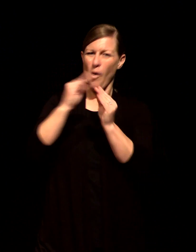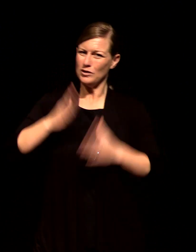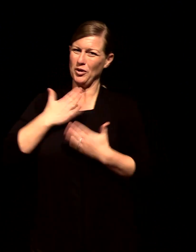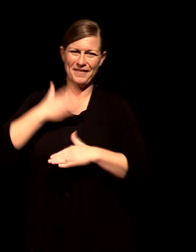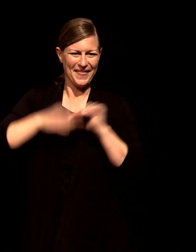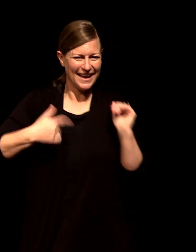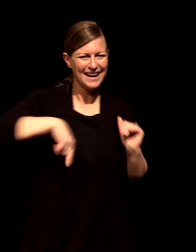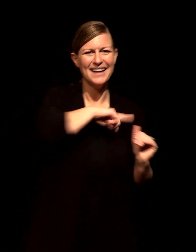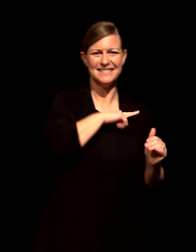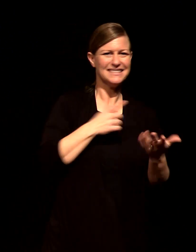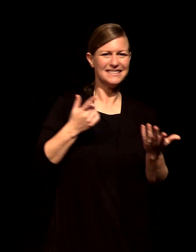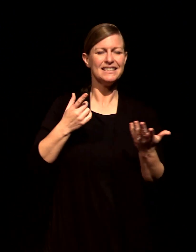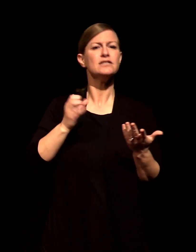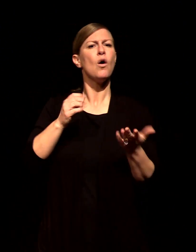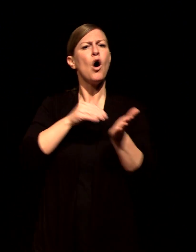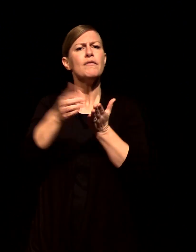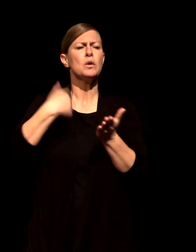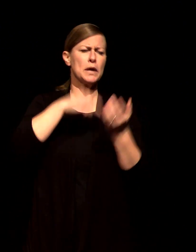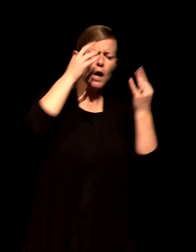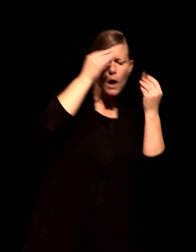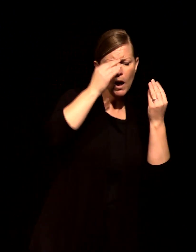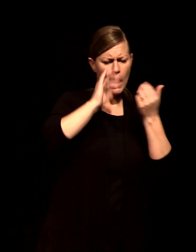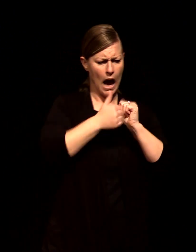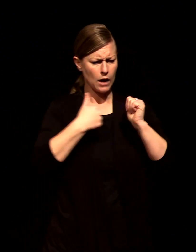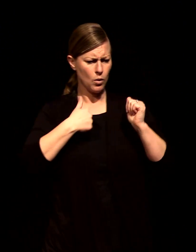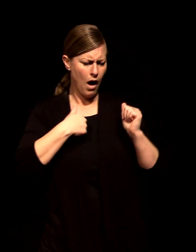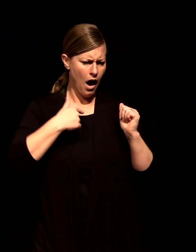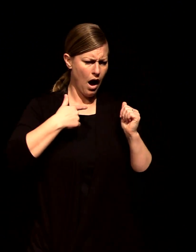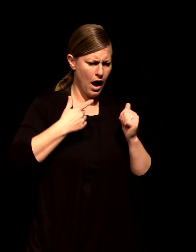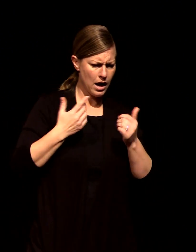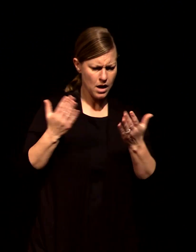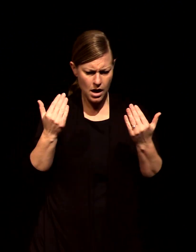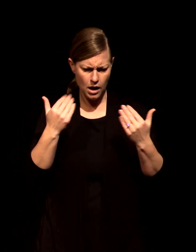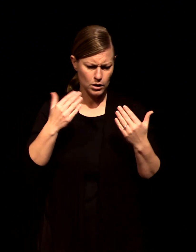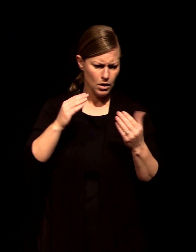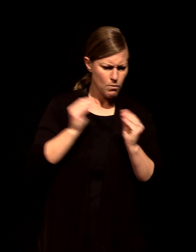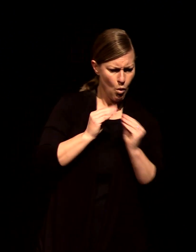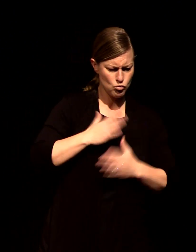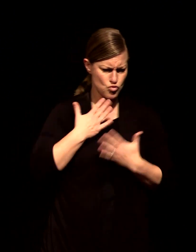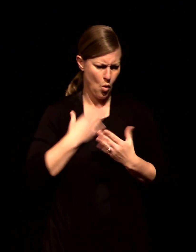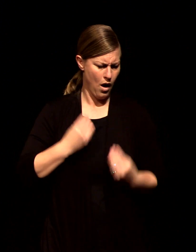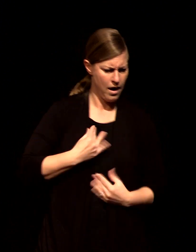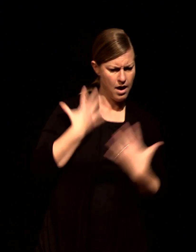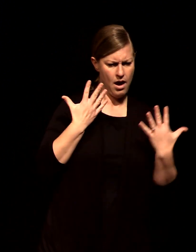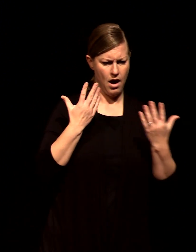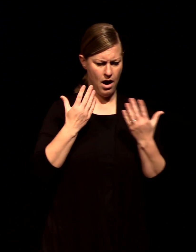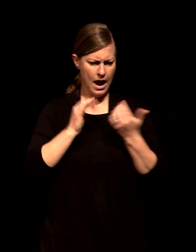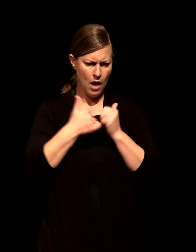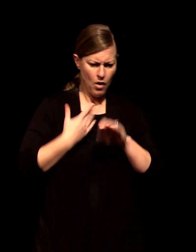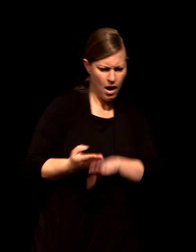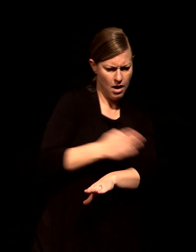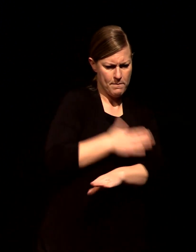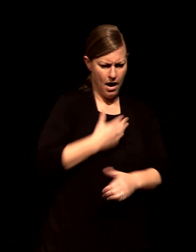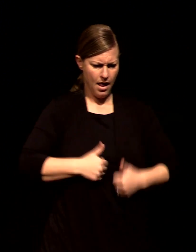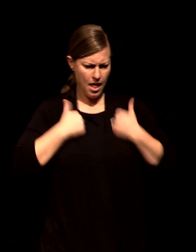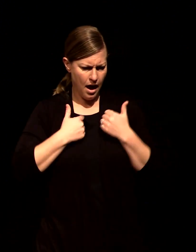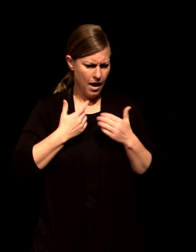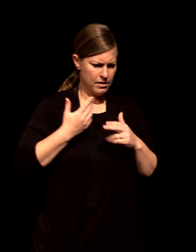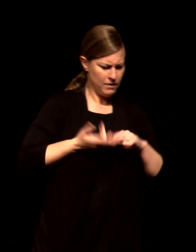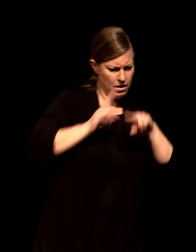hang on to the joy that I have in my own life but this morning we want to look at the joy of Jesus and instead of asking the question how can